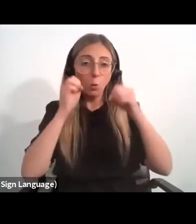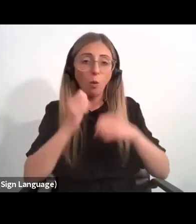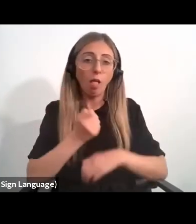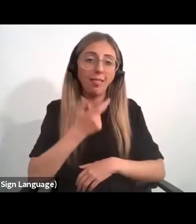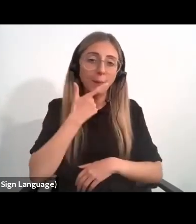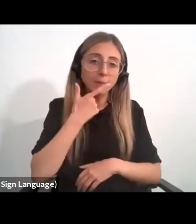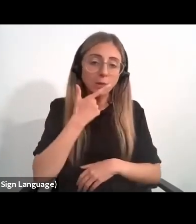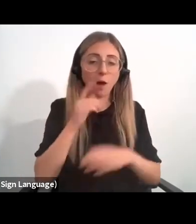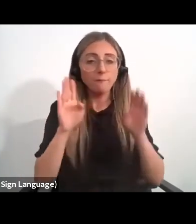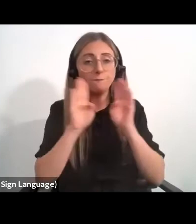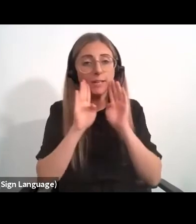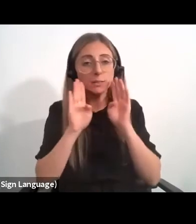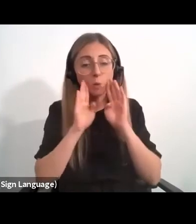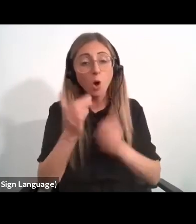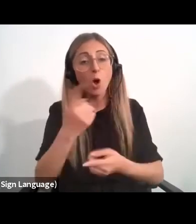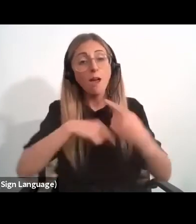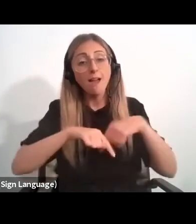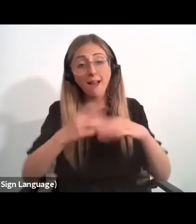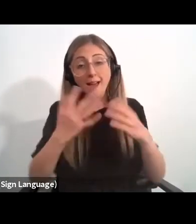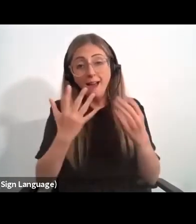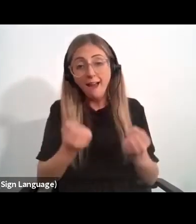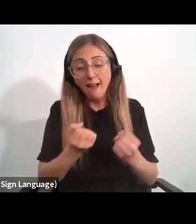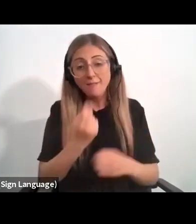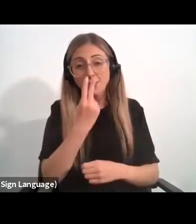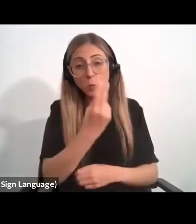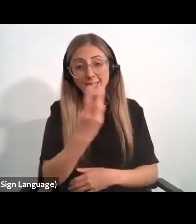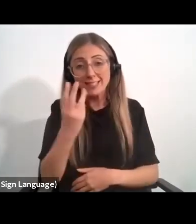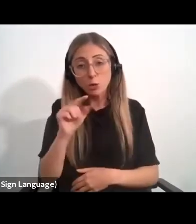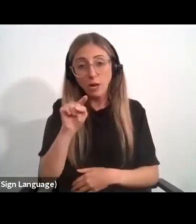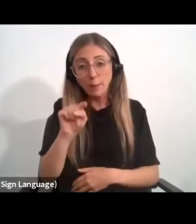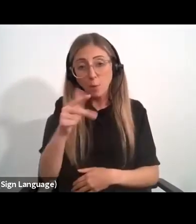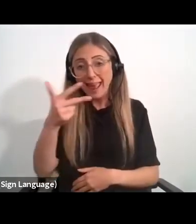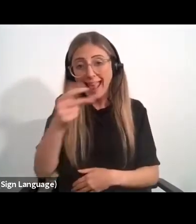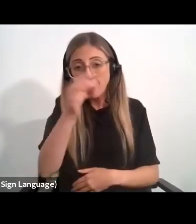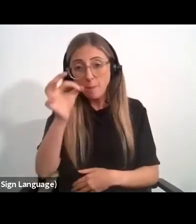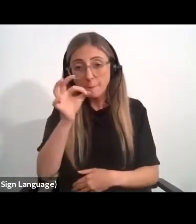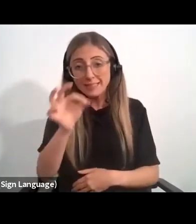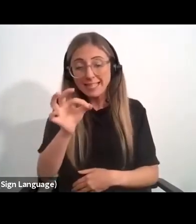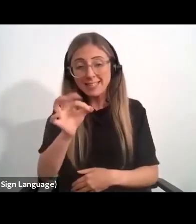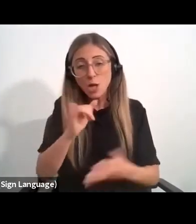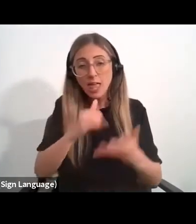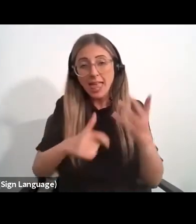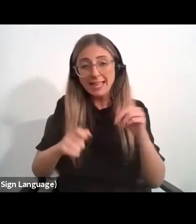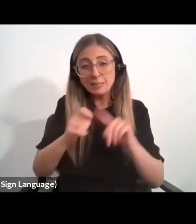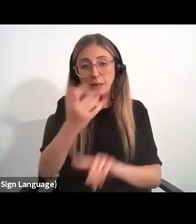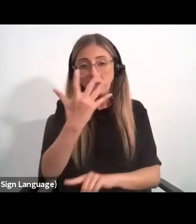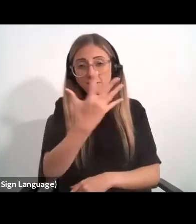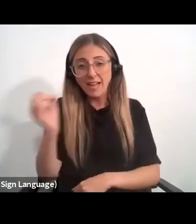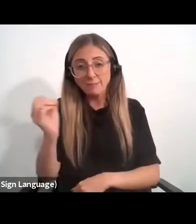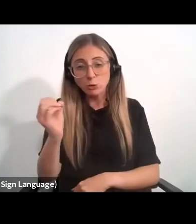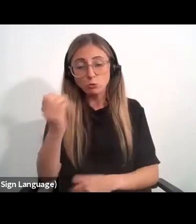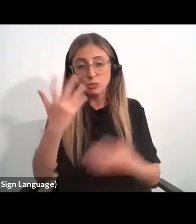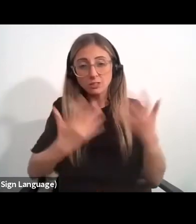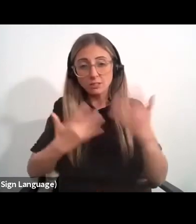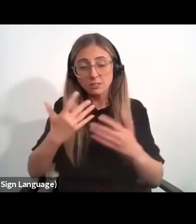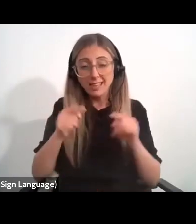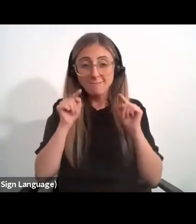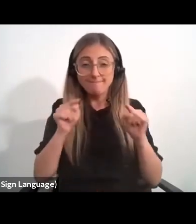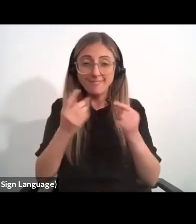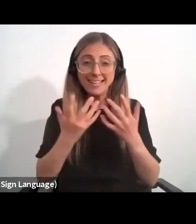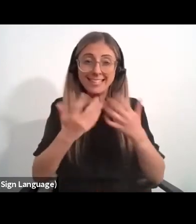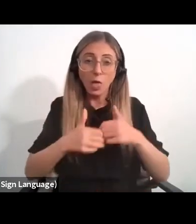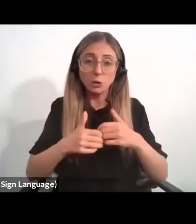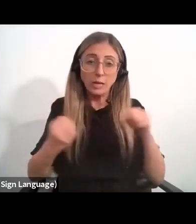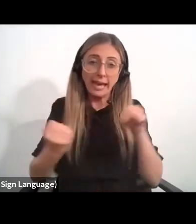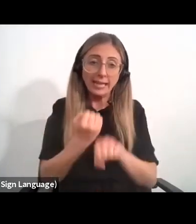and Facebook, account for 23.8% of the SP500 index. Technology has